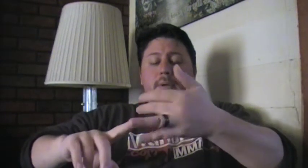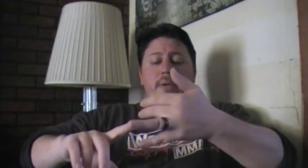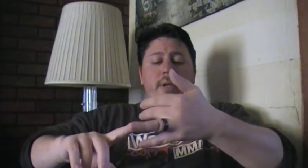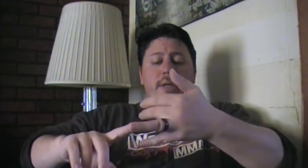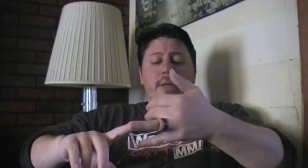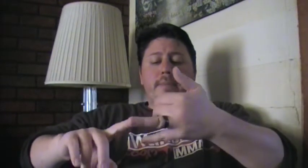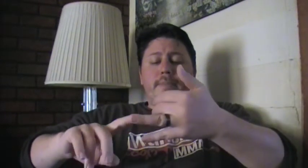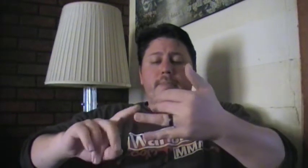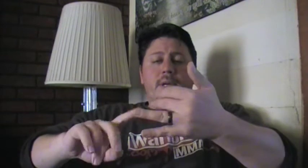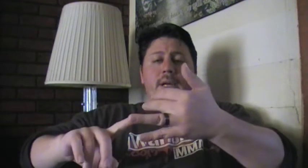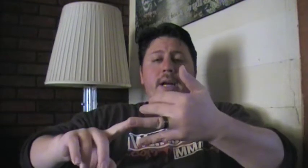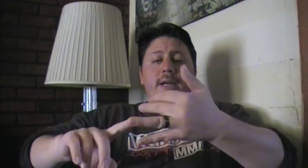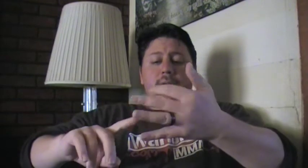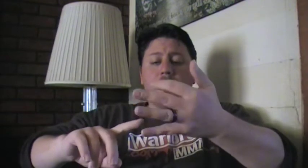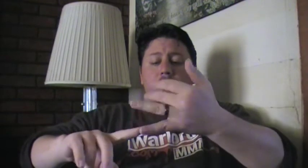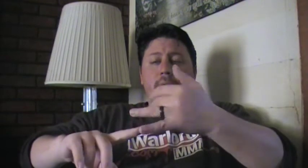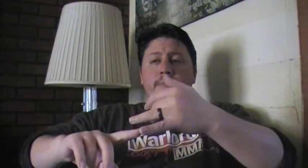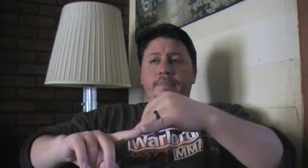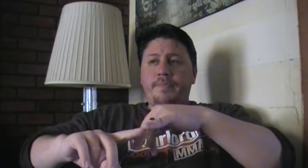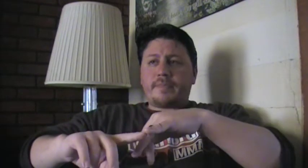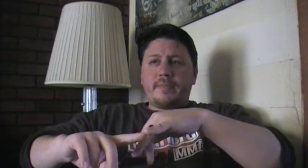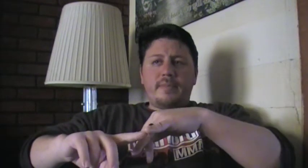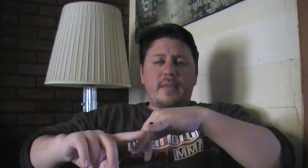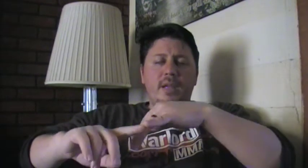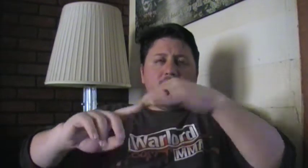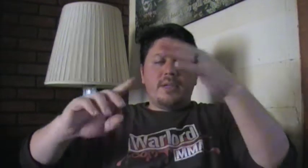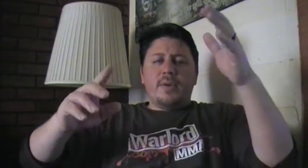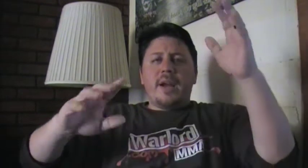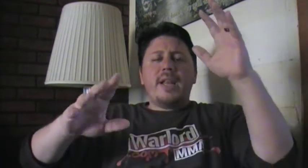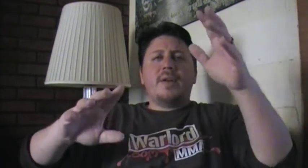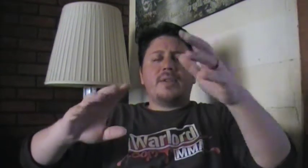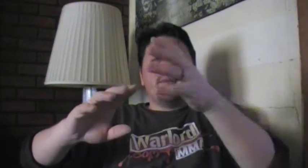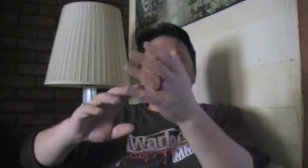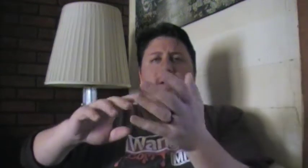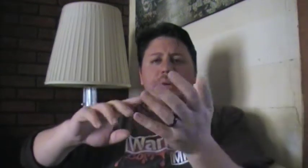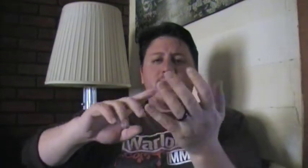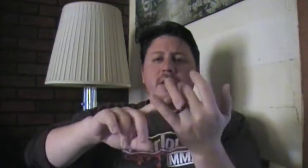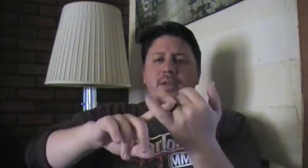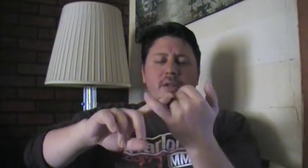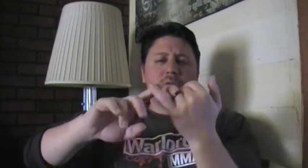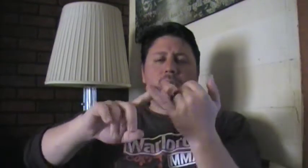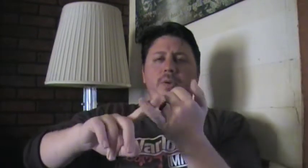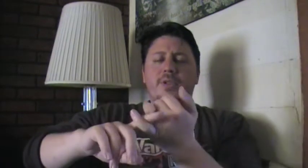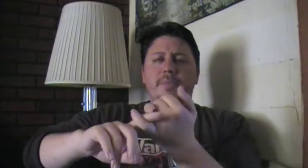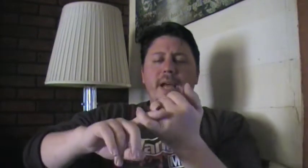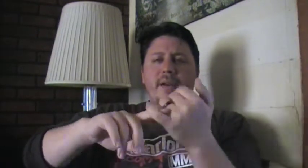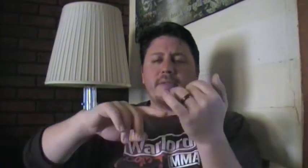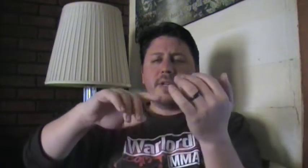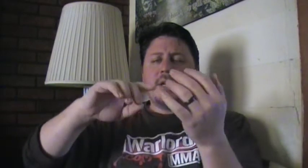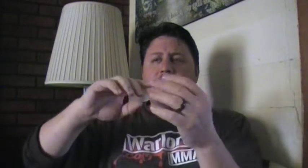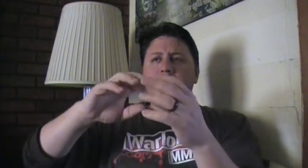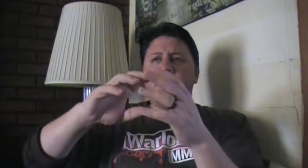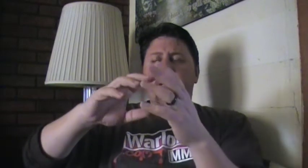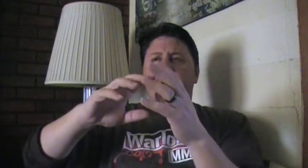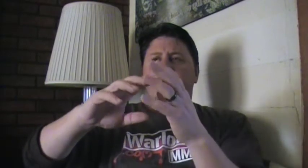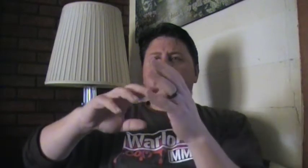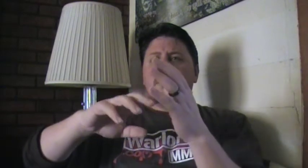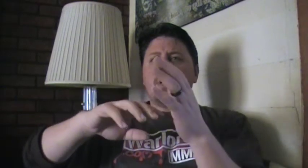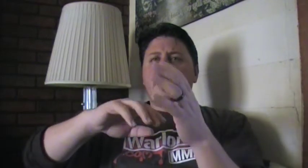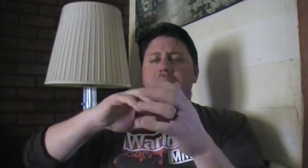Hagana or close quarters combatives. things